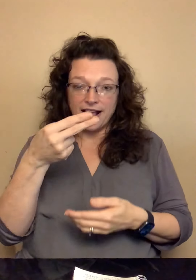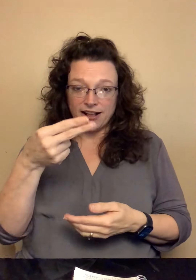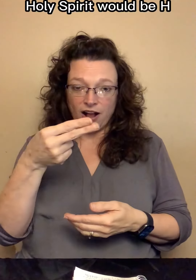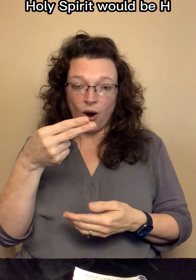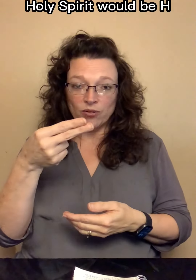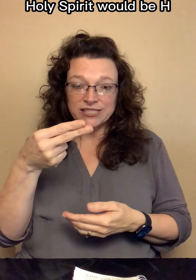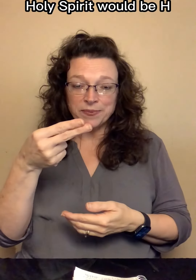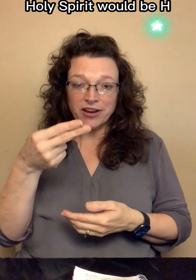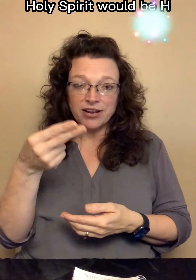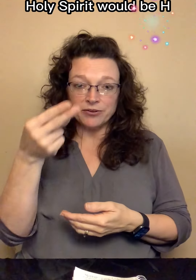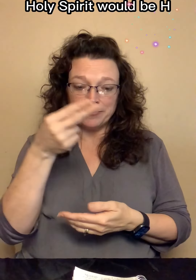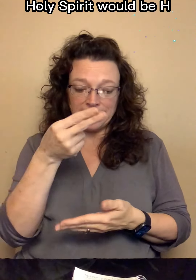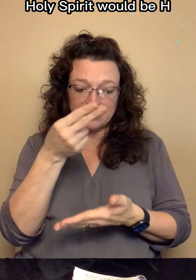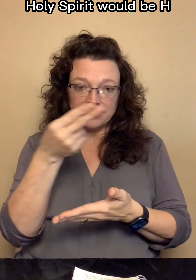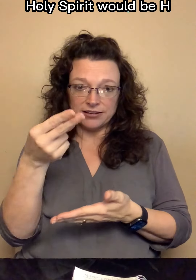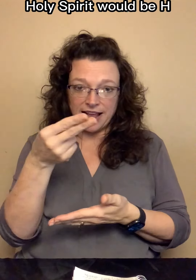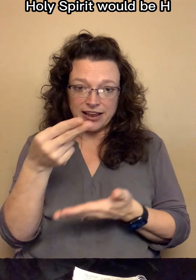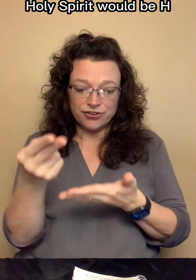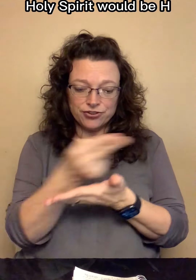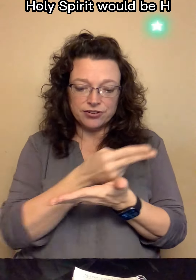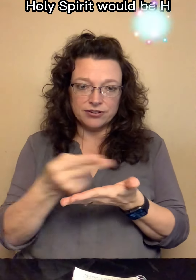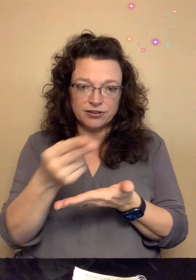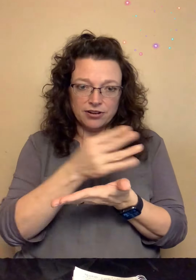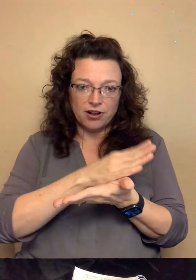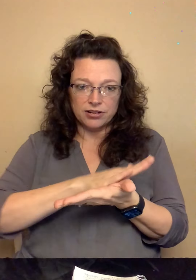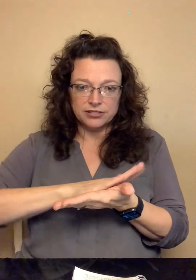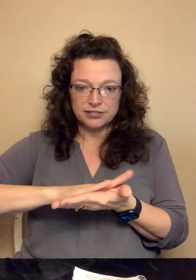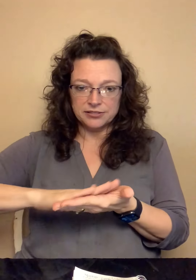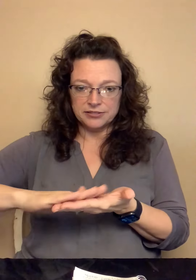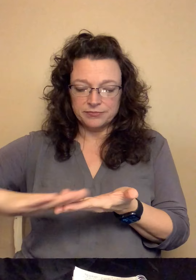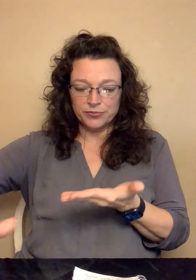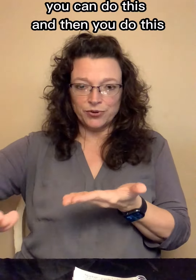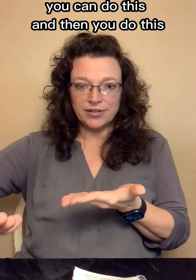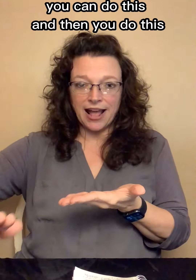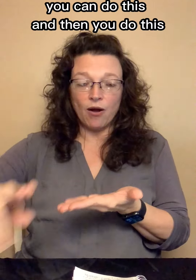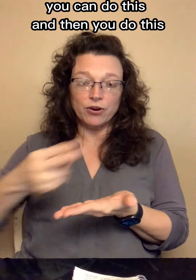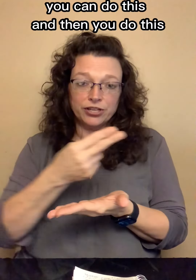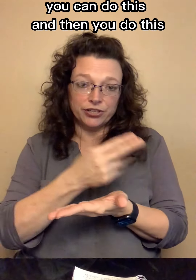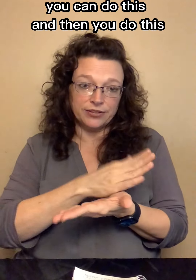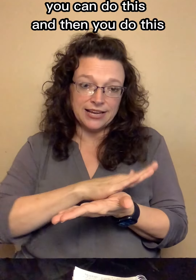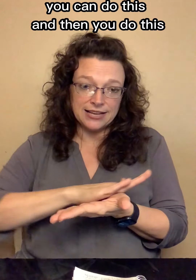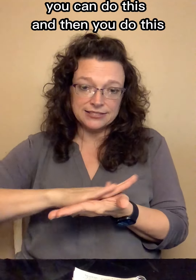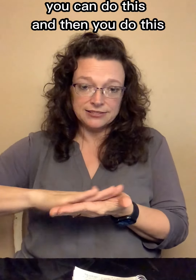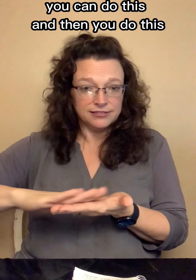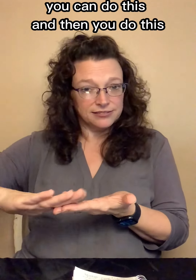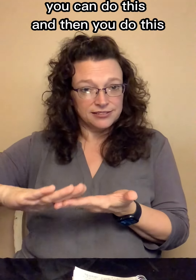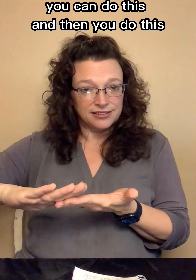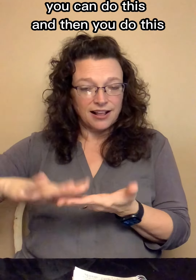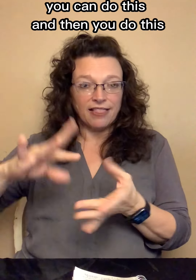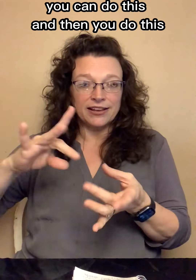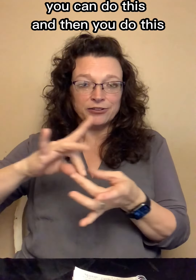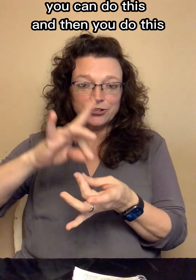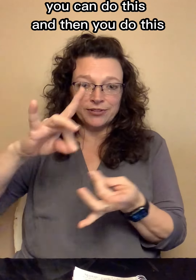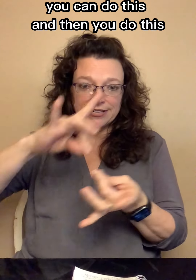Holy Spirit. would be H. Move it out. Or you can do this. And then you do this.